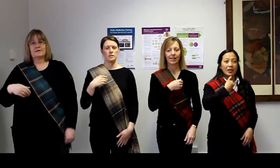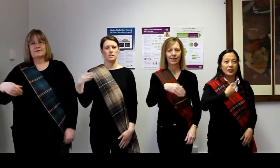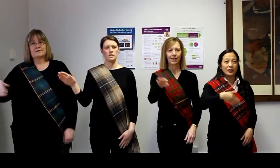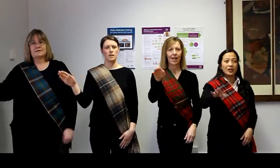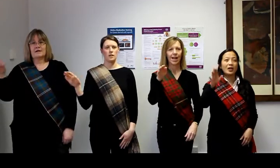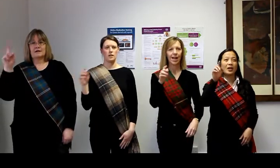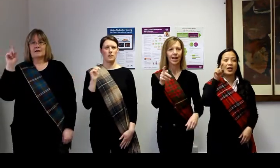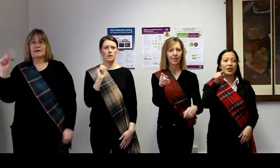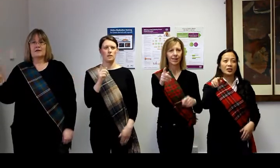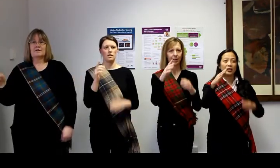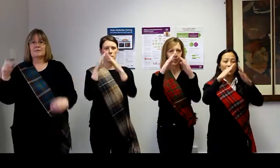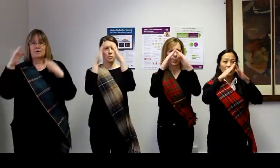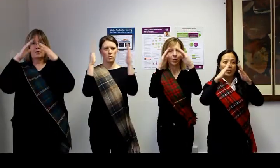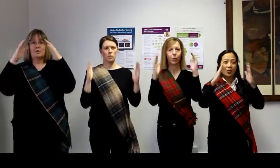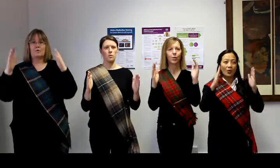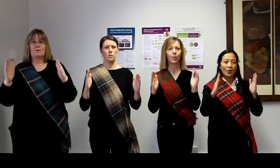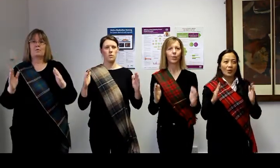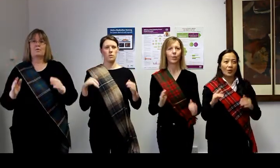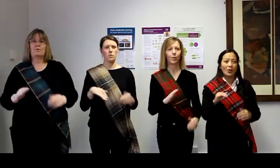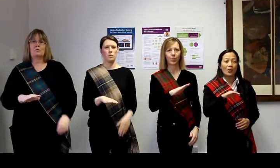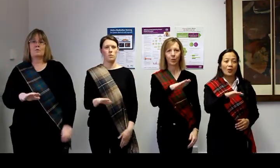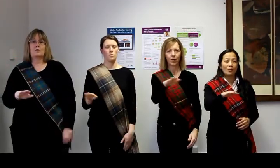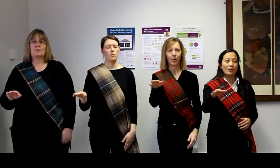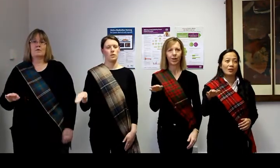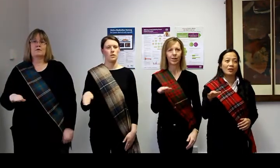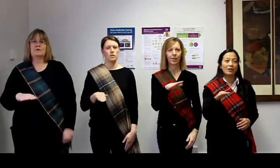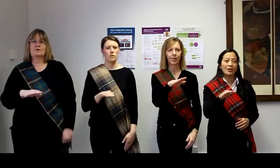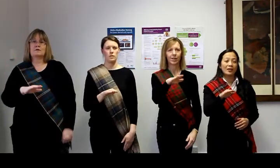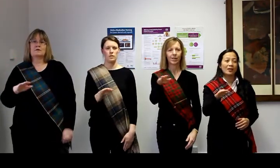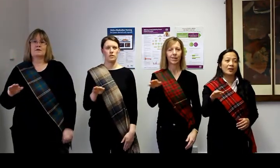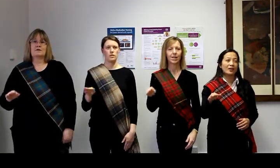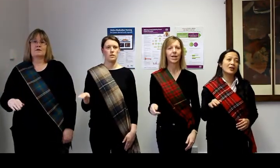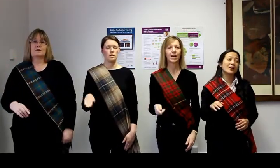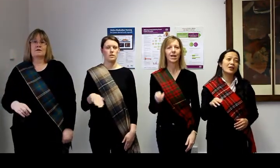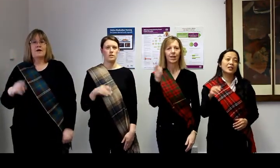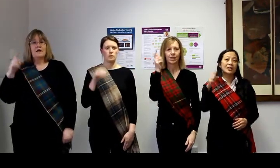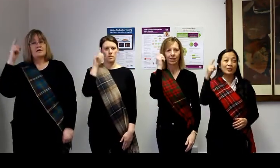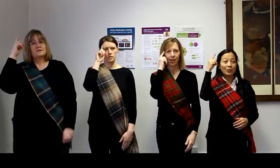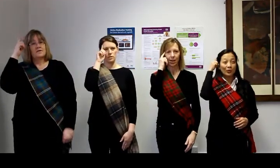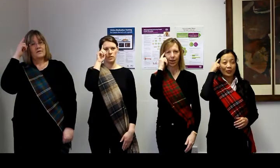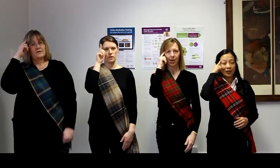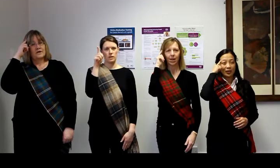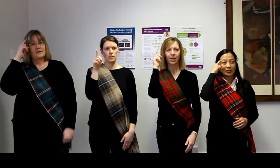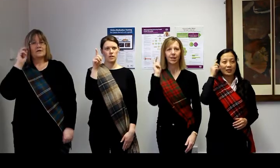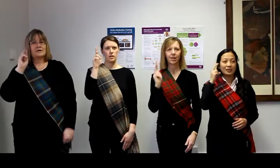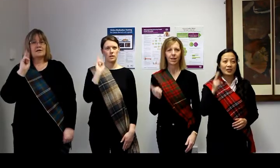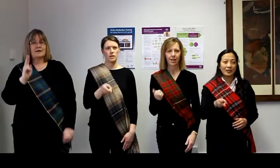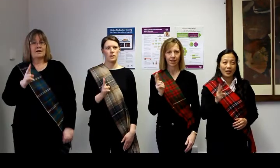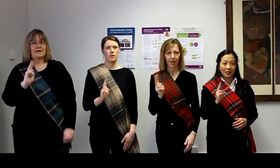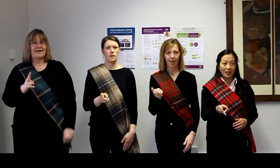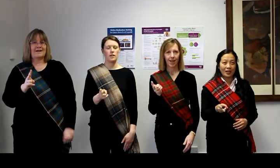and sent him home, what they think again.